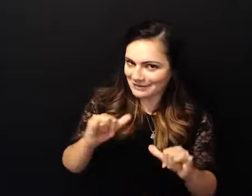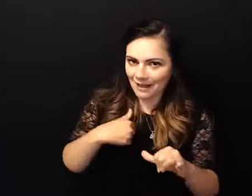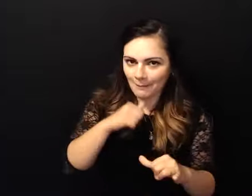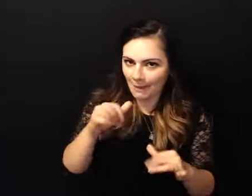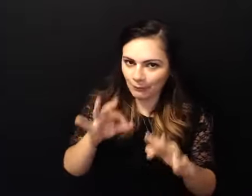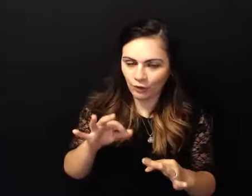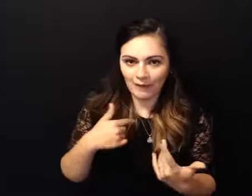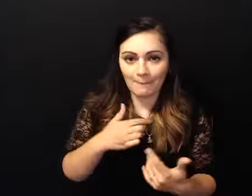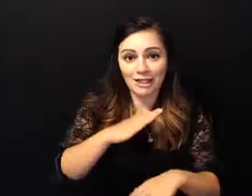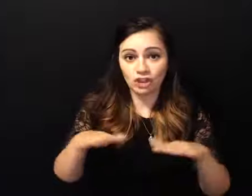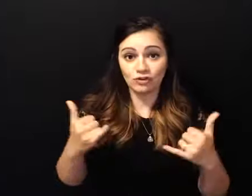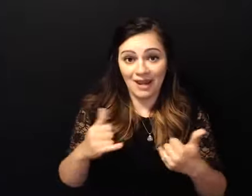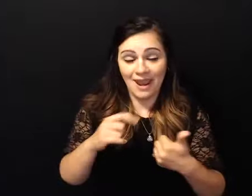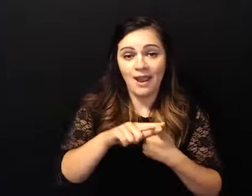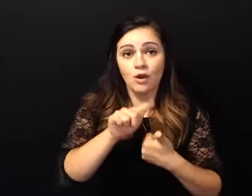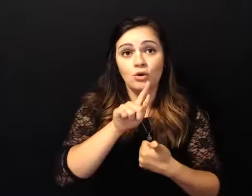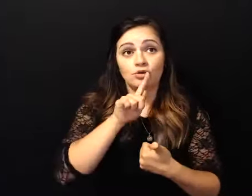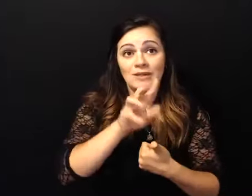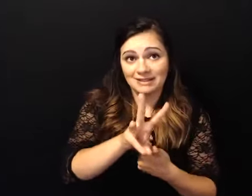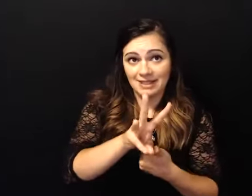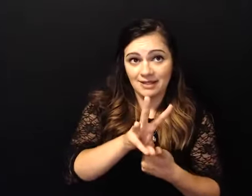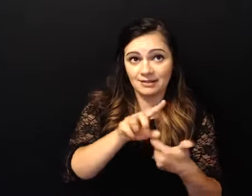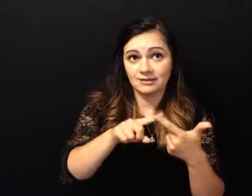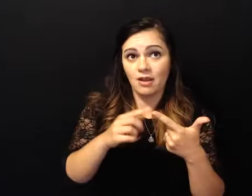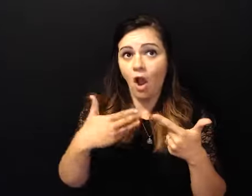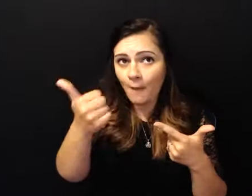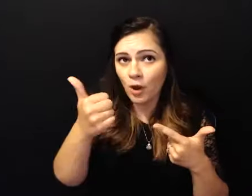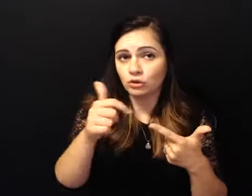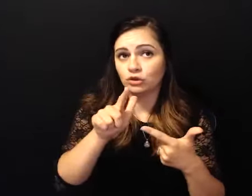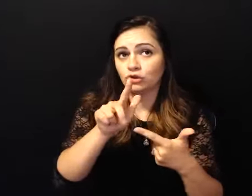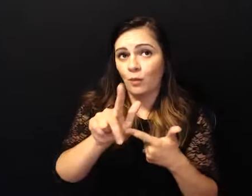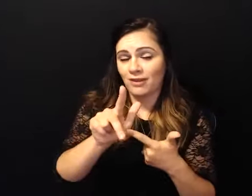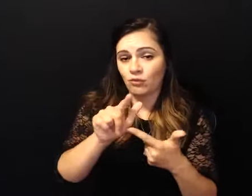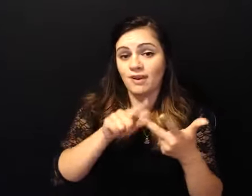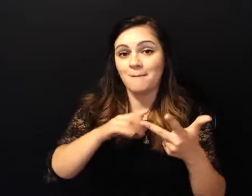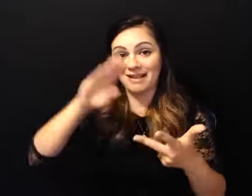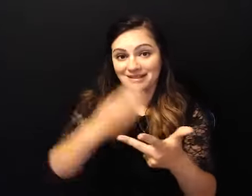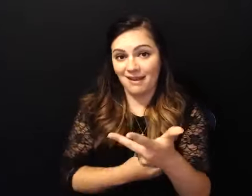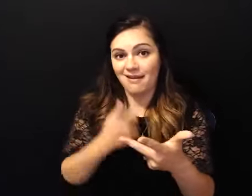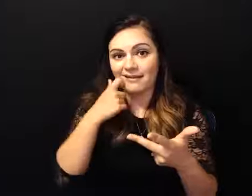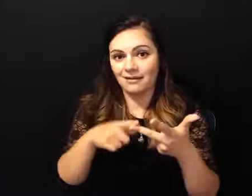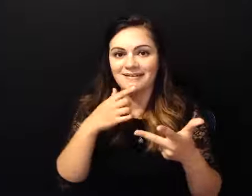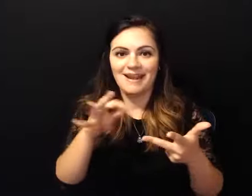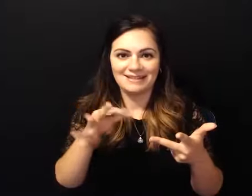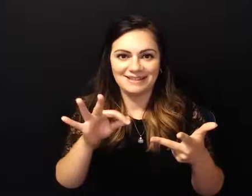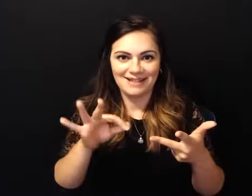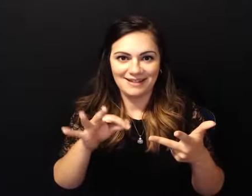almost 23 and my son just turned 19 and they live reasonable